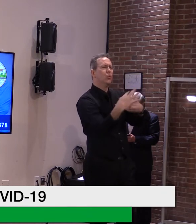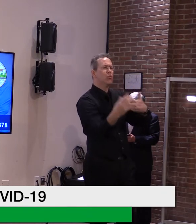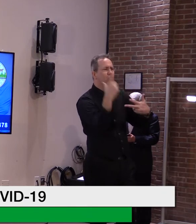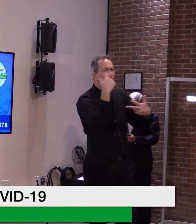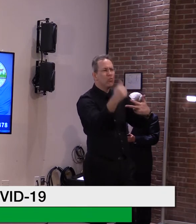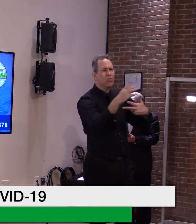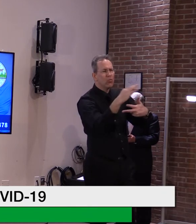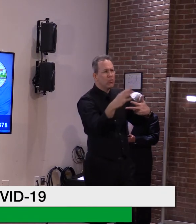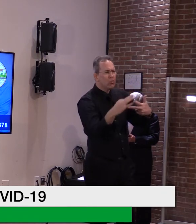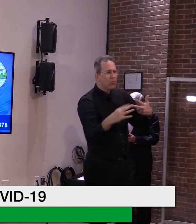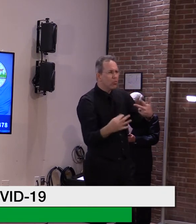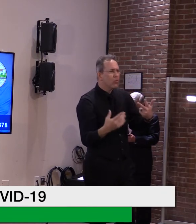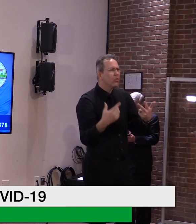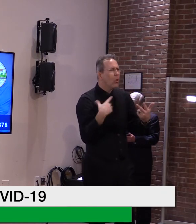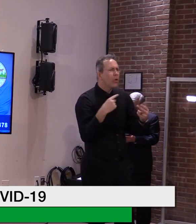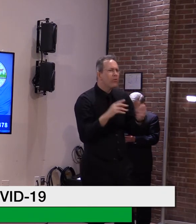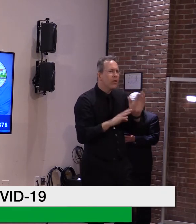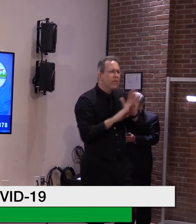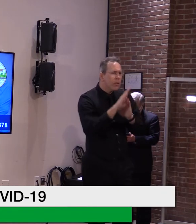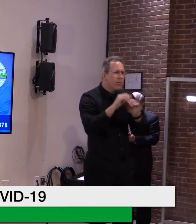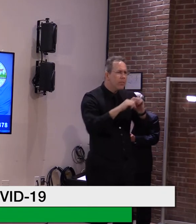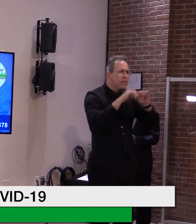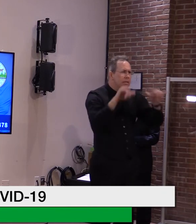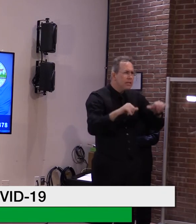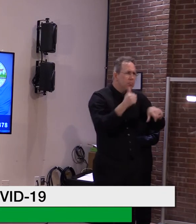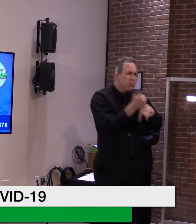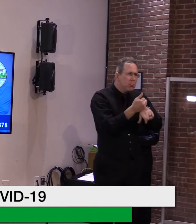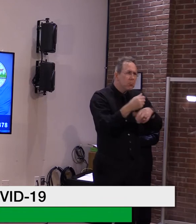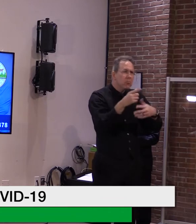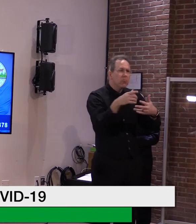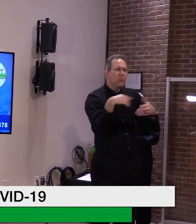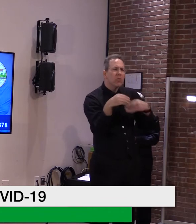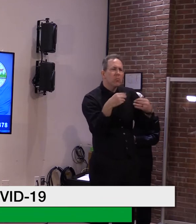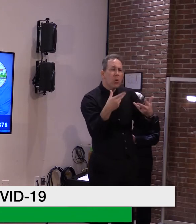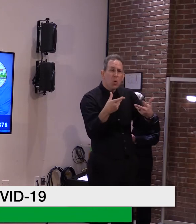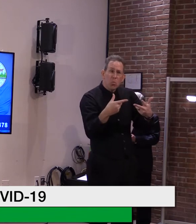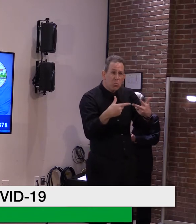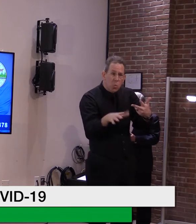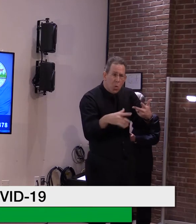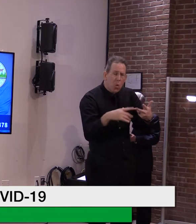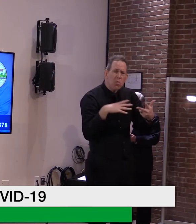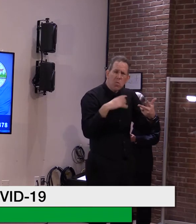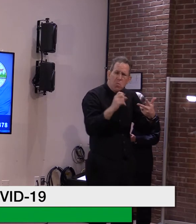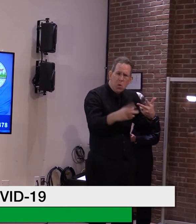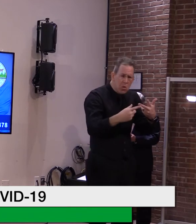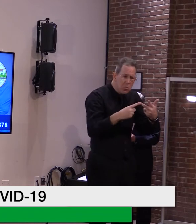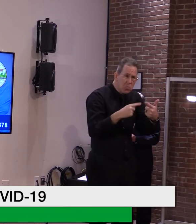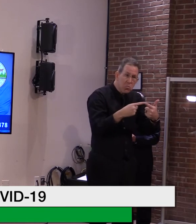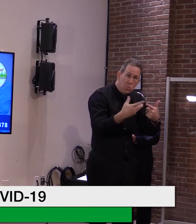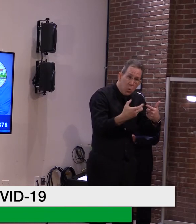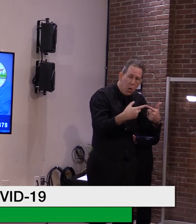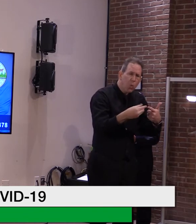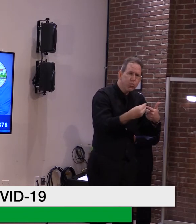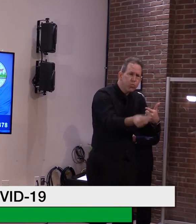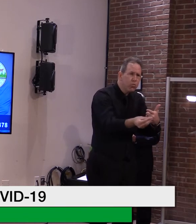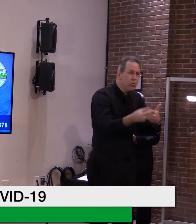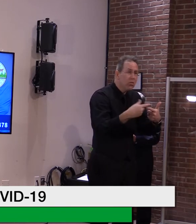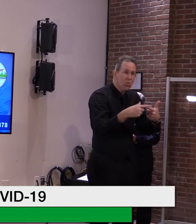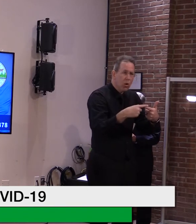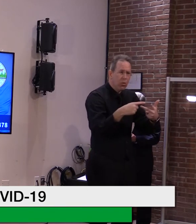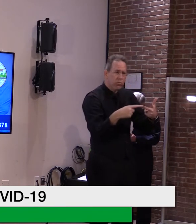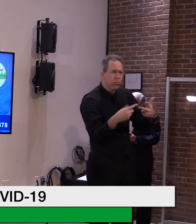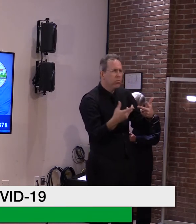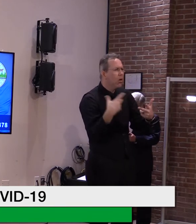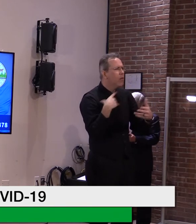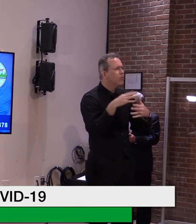also need to know what our supply is. Um, so that's the, uh, that's the missing piece of this puzzle. Uh, haven't been able